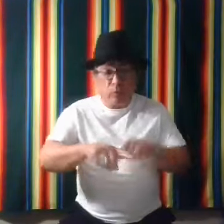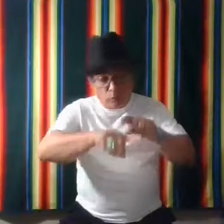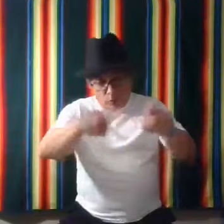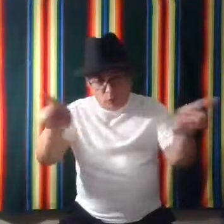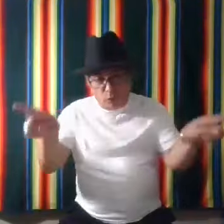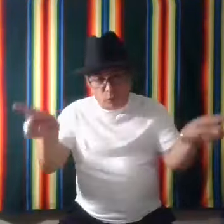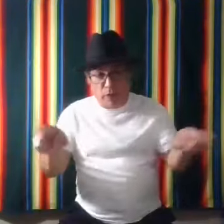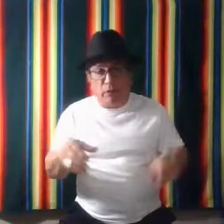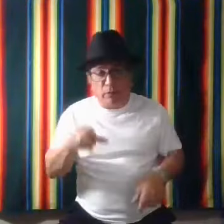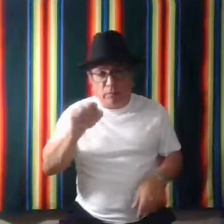We'll.